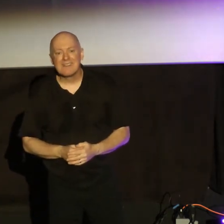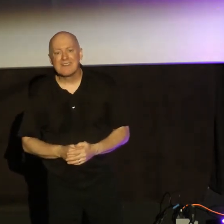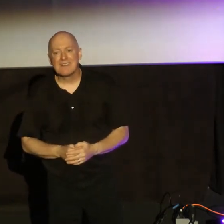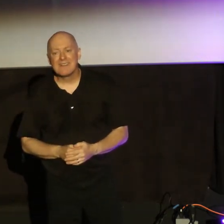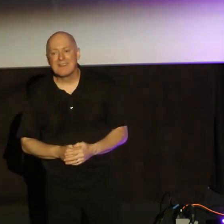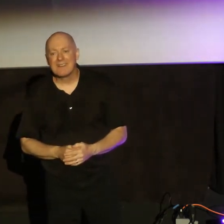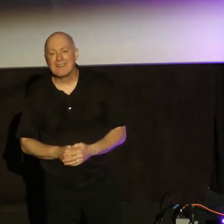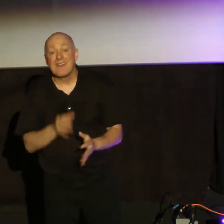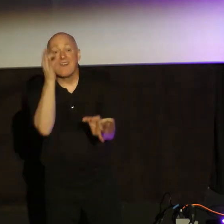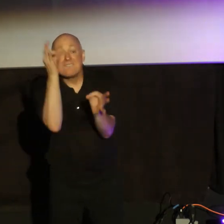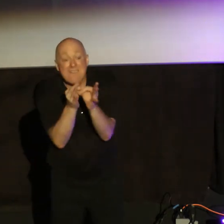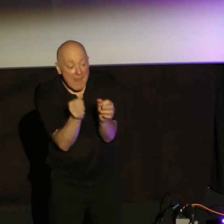Faith without works is dead.